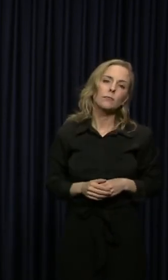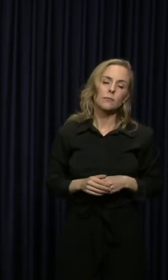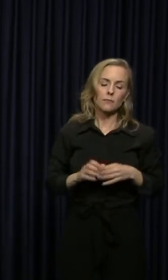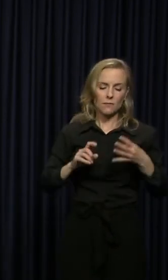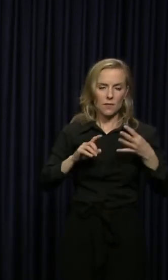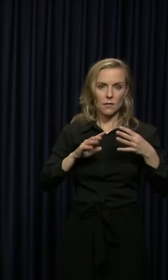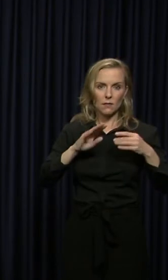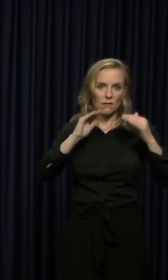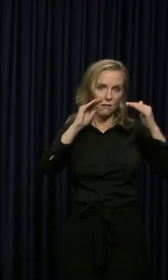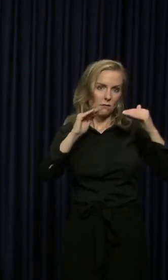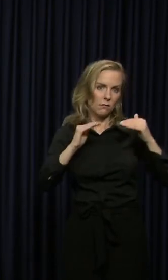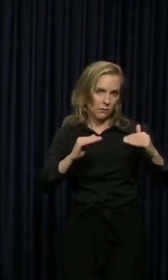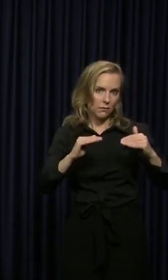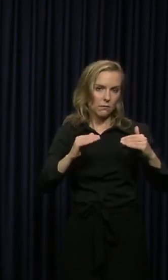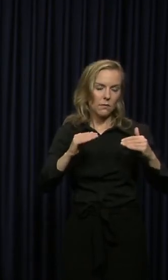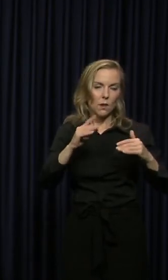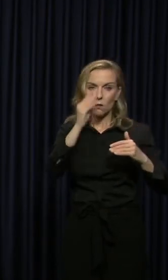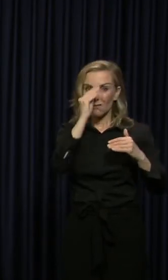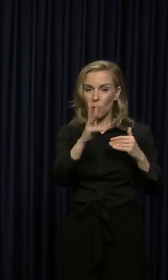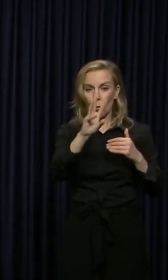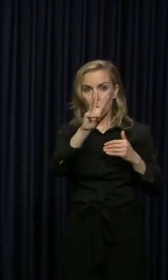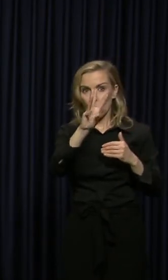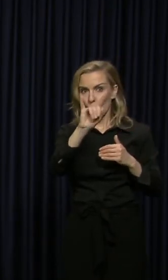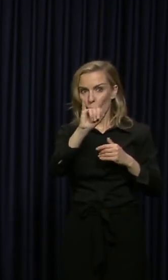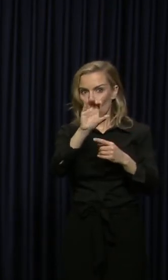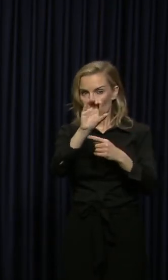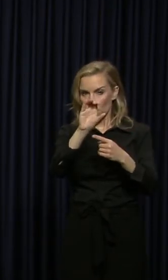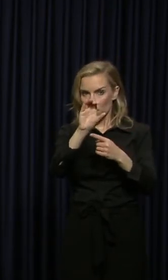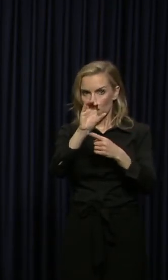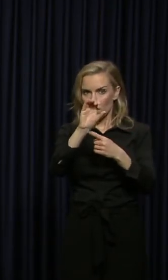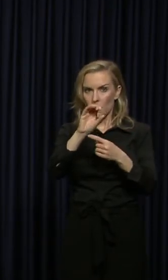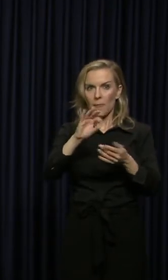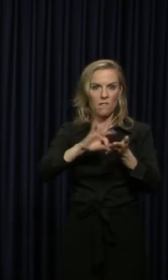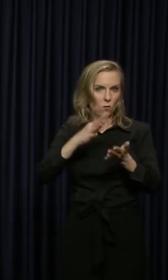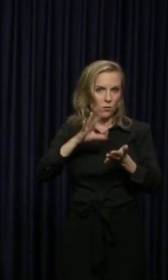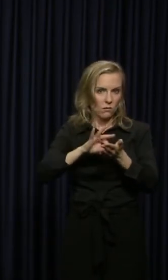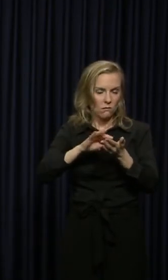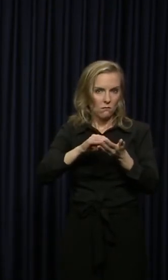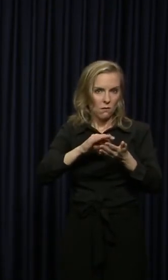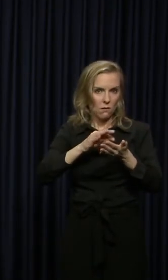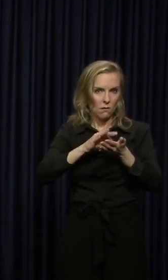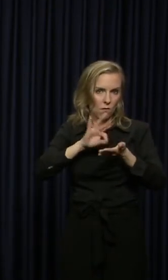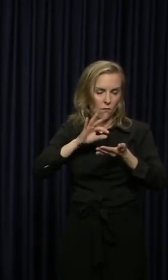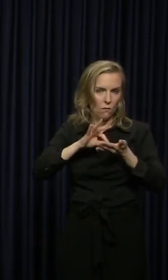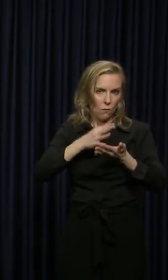um, some updates on WIC and for that, uh, we have Secretary Eric Freelander.